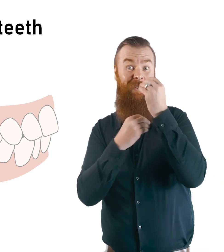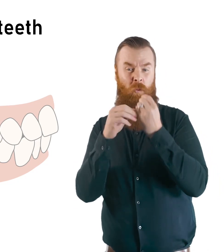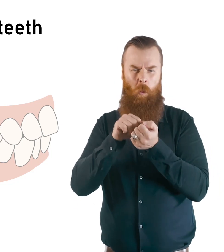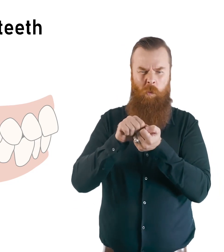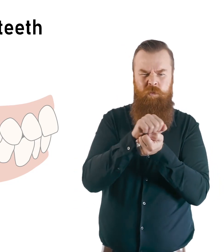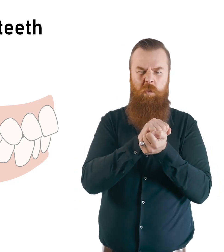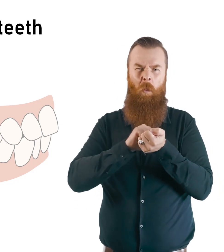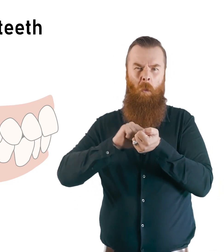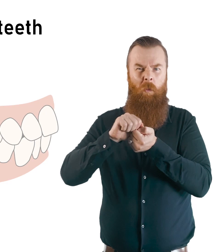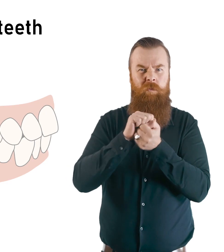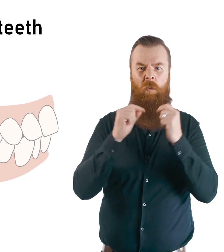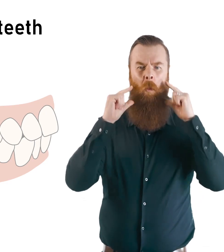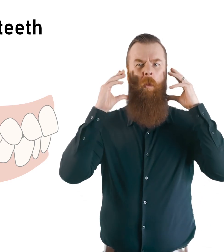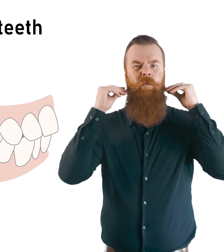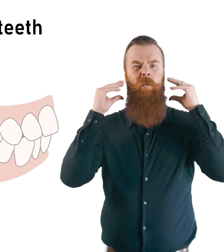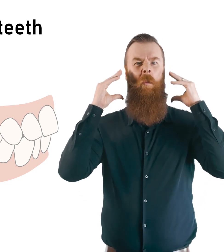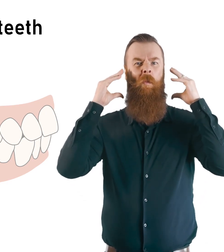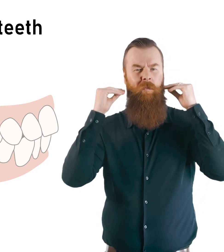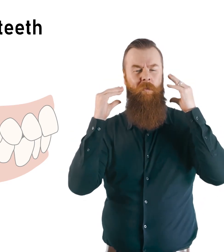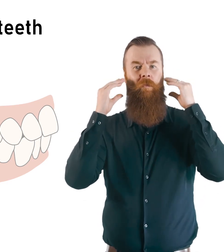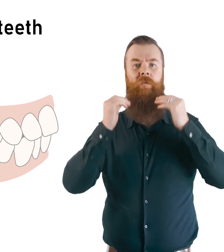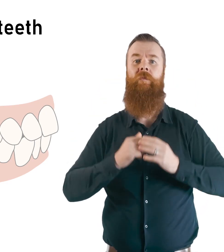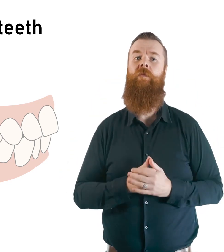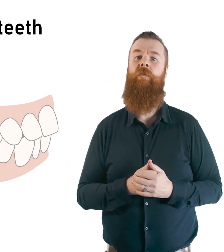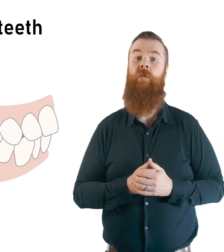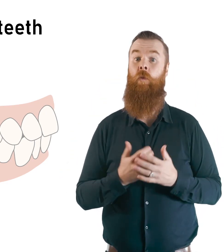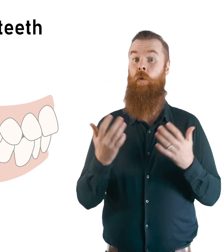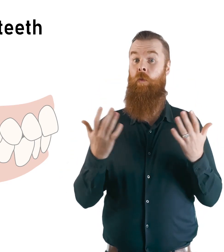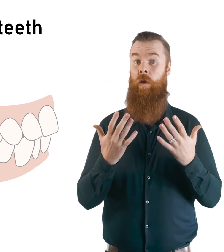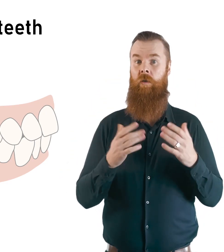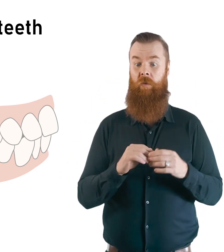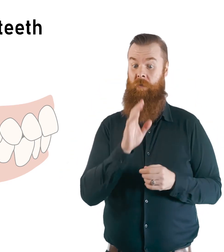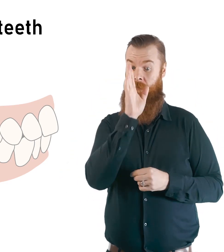There are two premolar and three molar teeth in each quadrant.